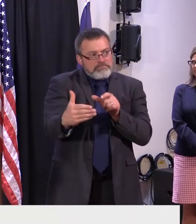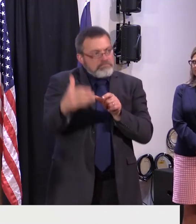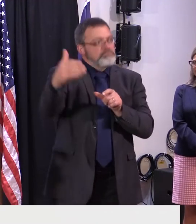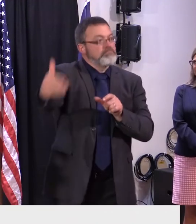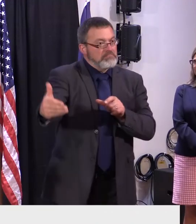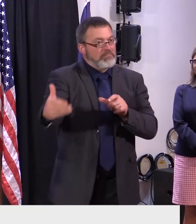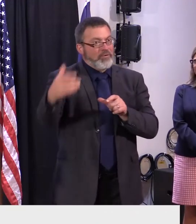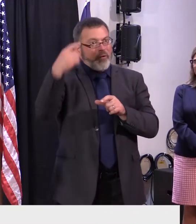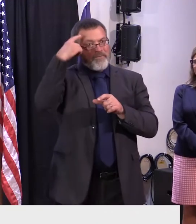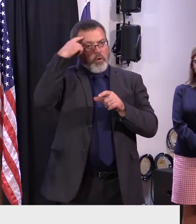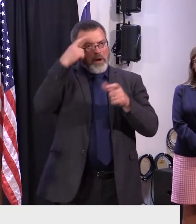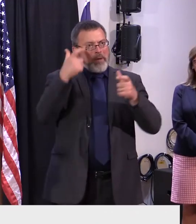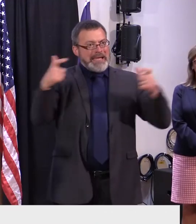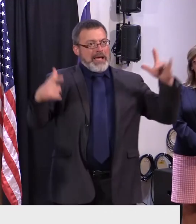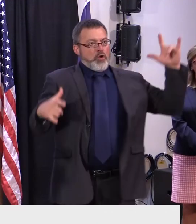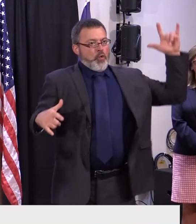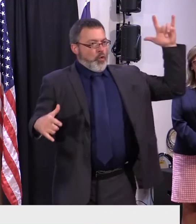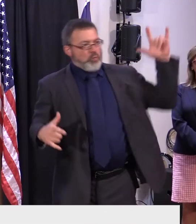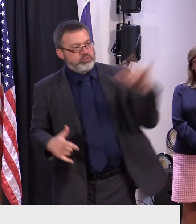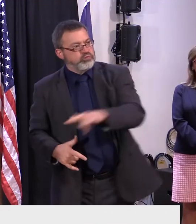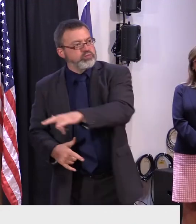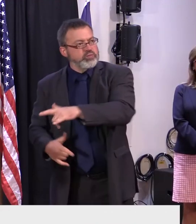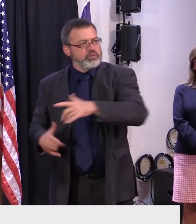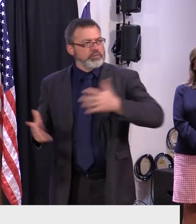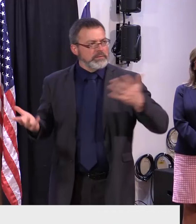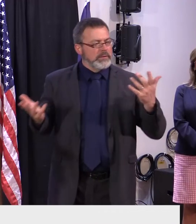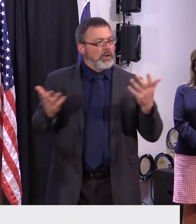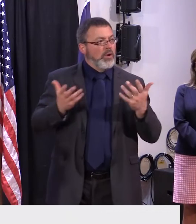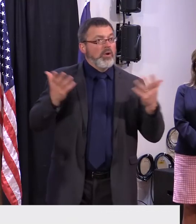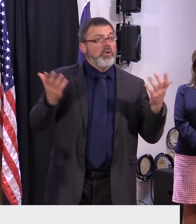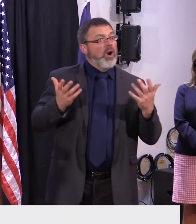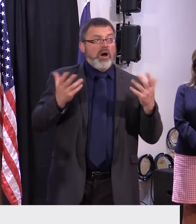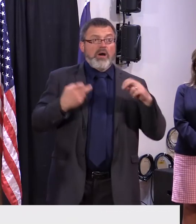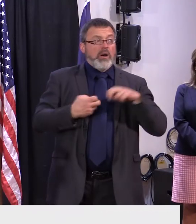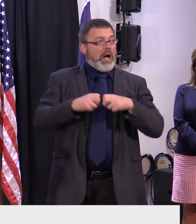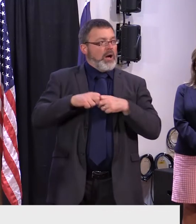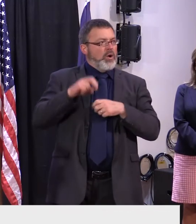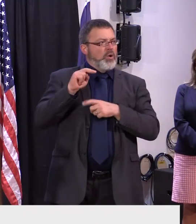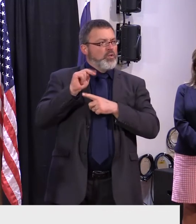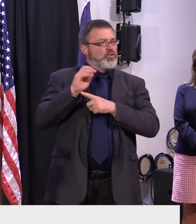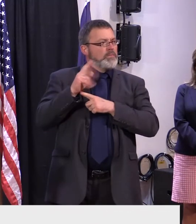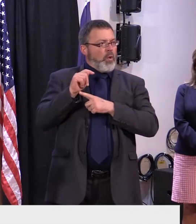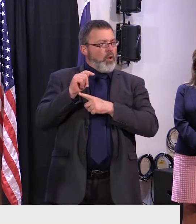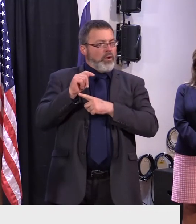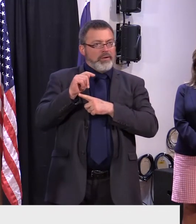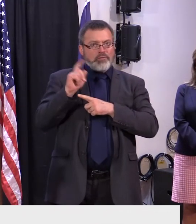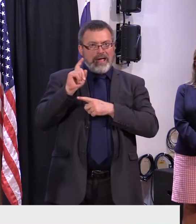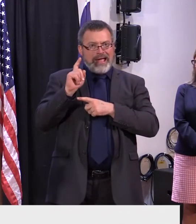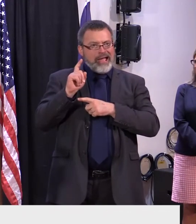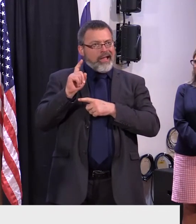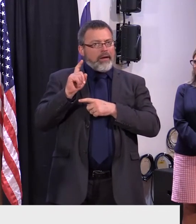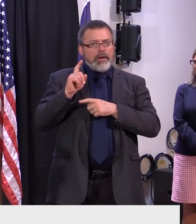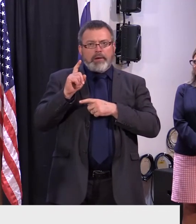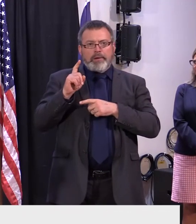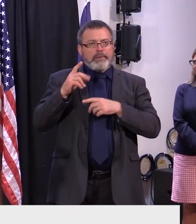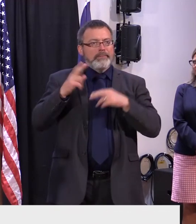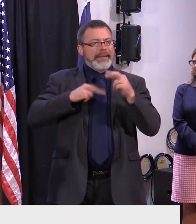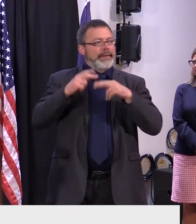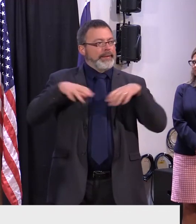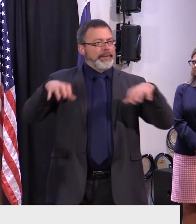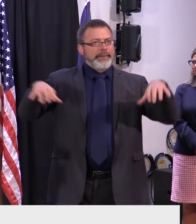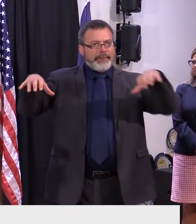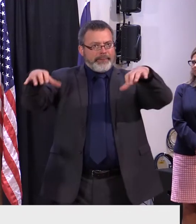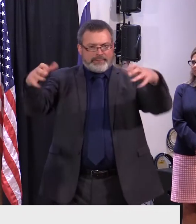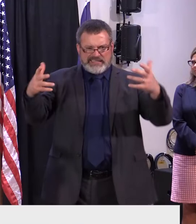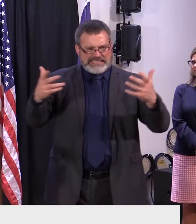is the only issue with the new or the airport in newport that they don't have enough warehouse space or are there other infrastructure issues that they would have to